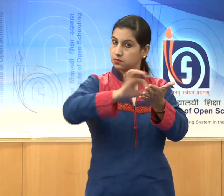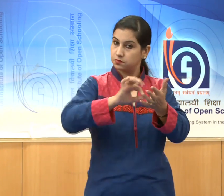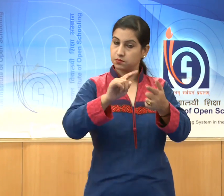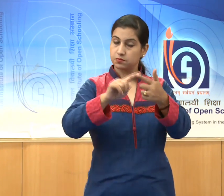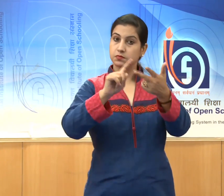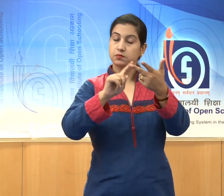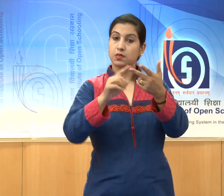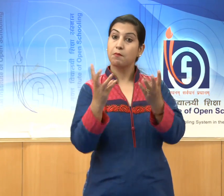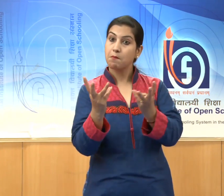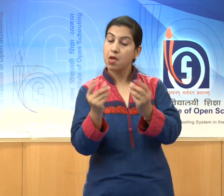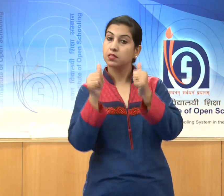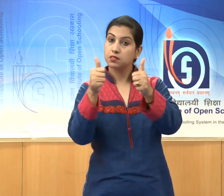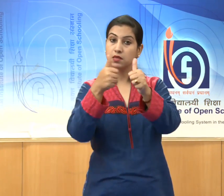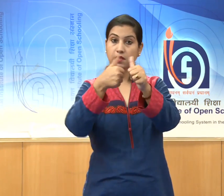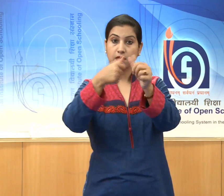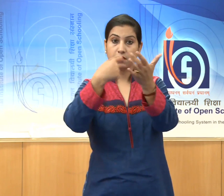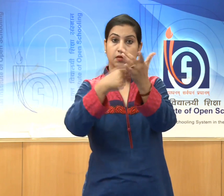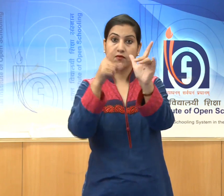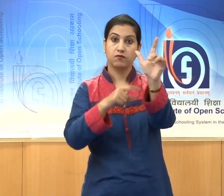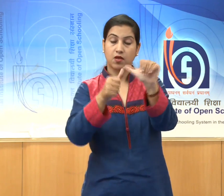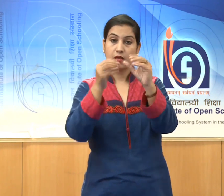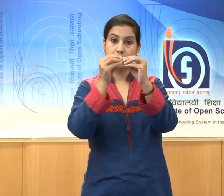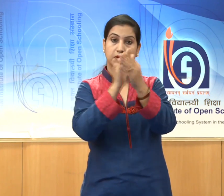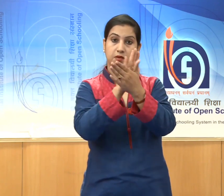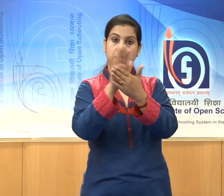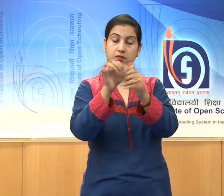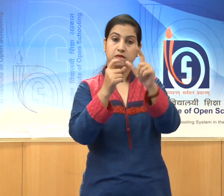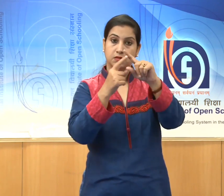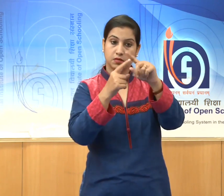Varaha Mihir and others.